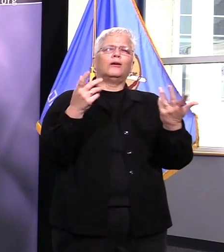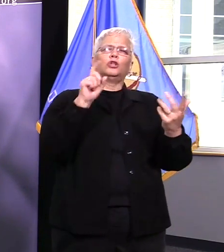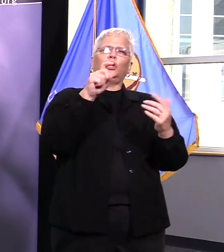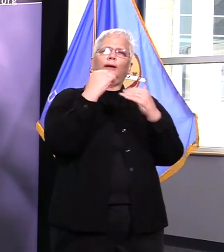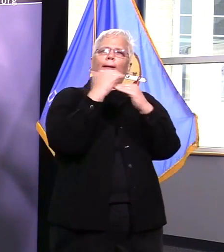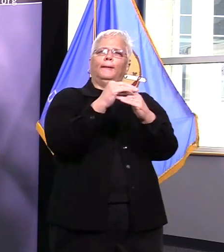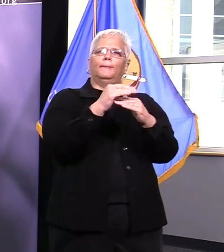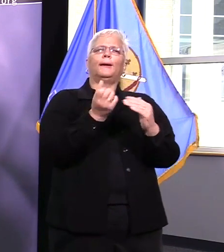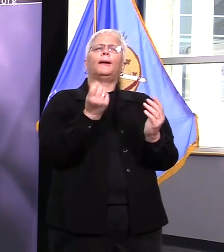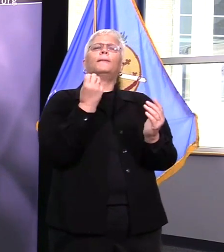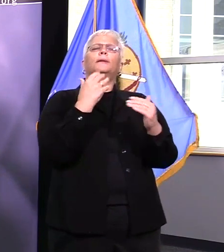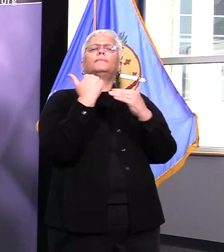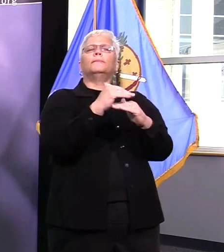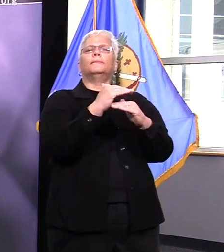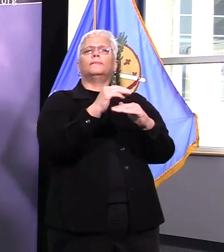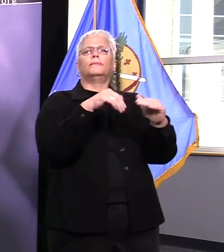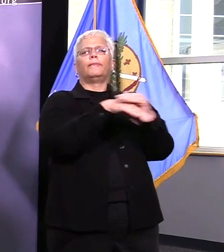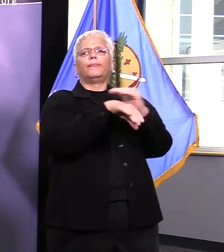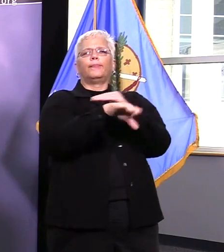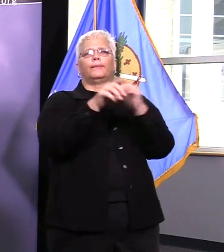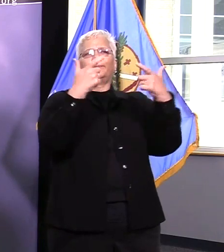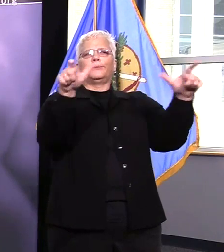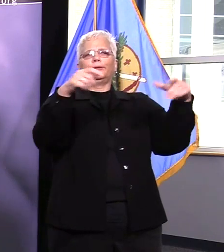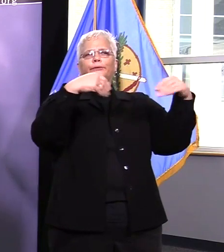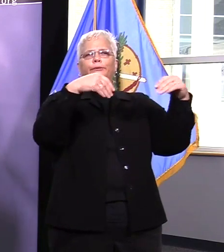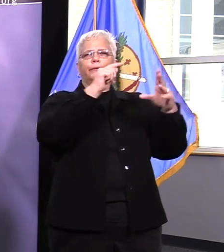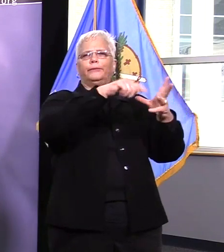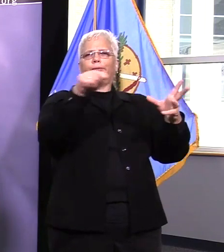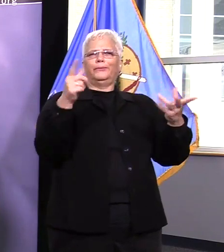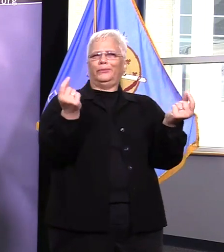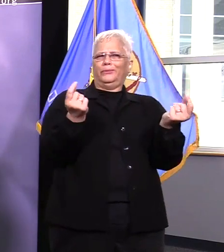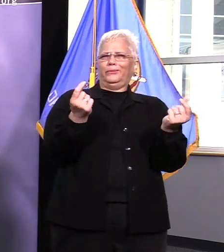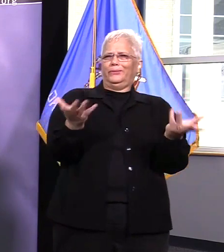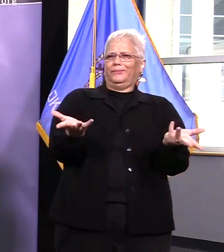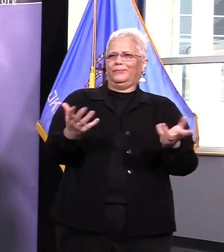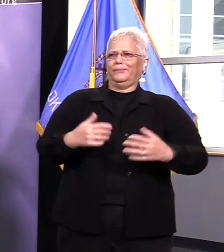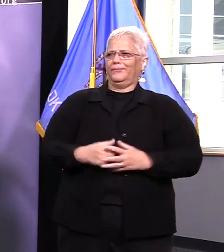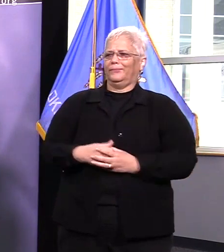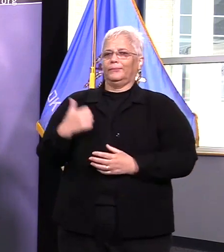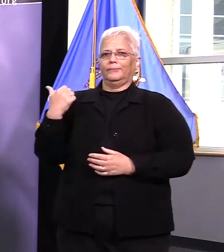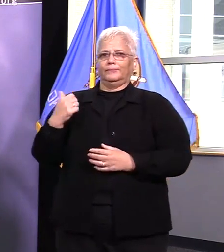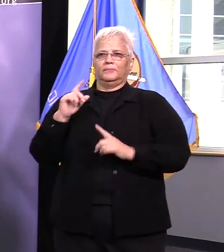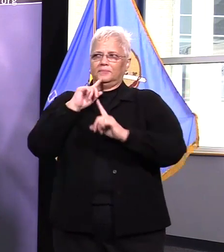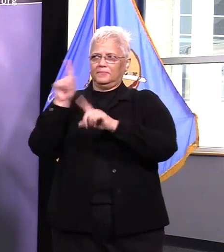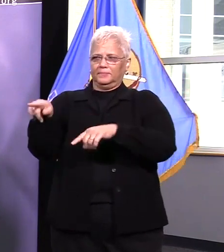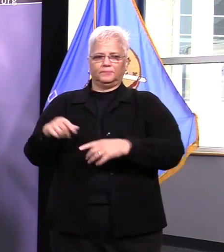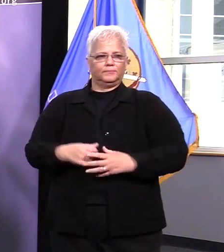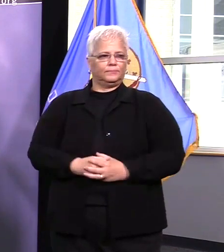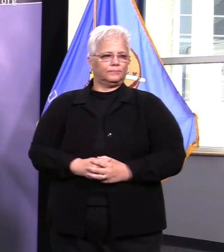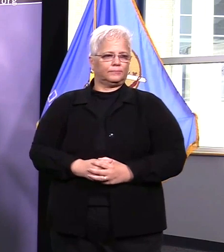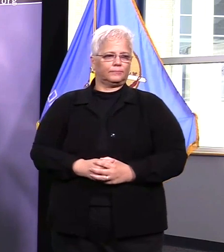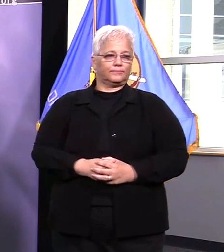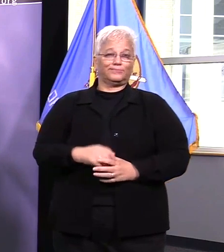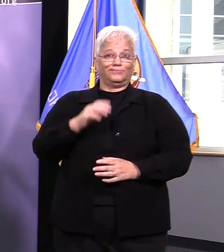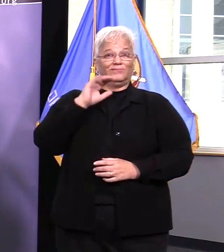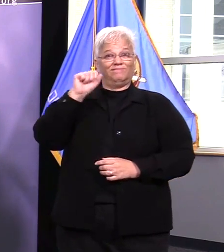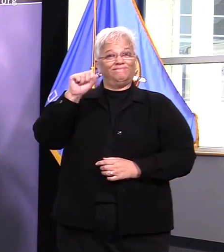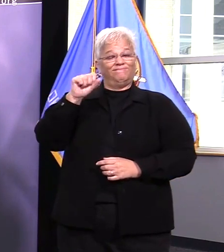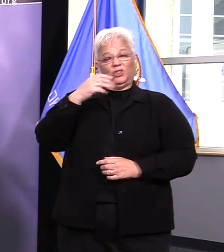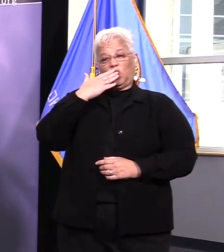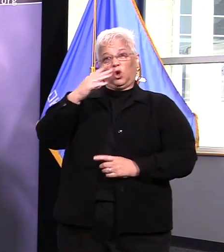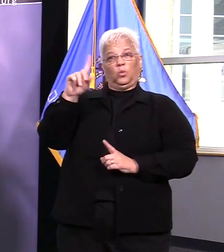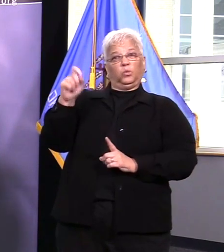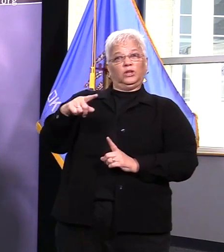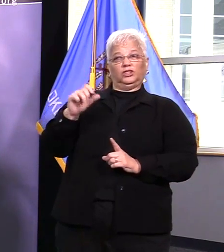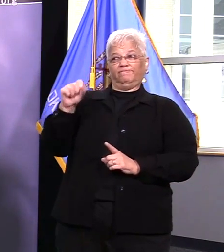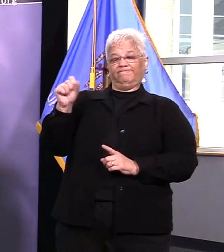cardboard stores necessary that's a great question and that's something that you know we're looking at day by day on